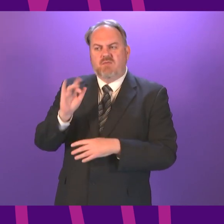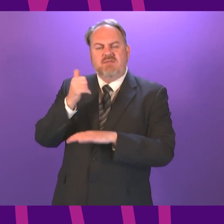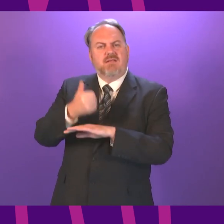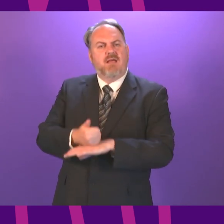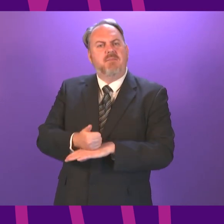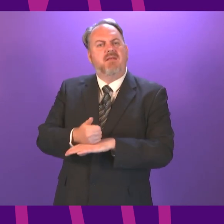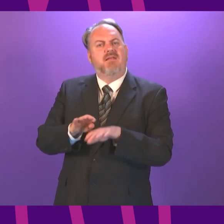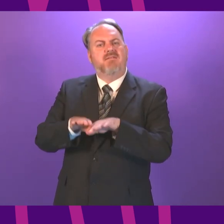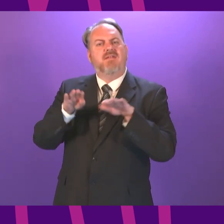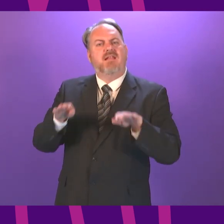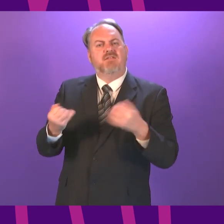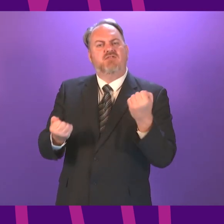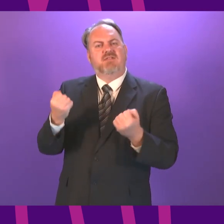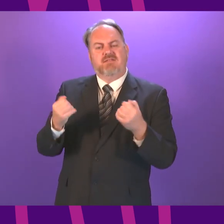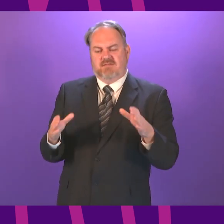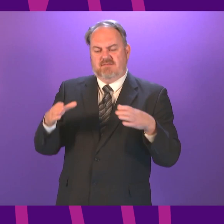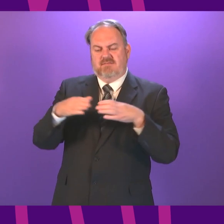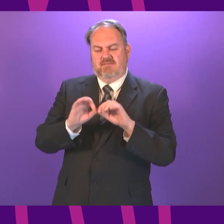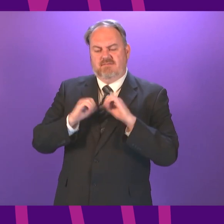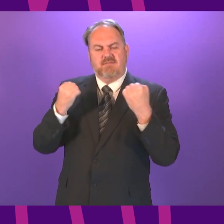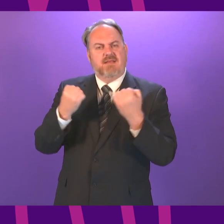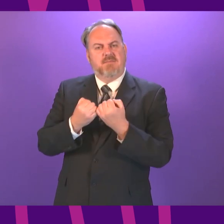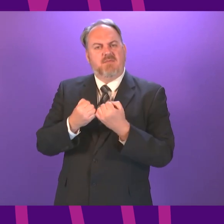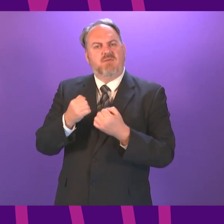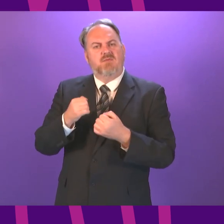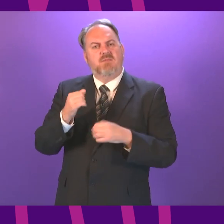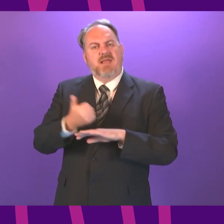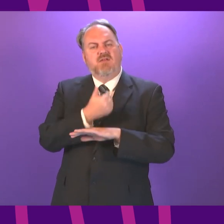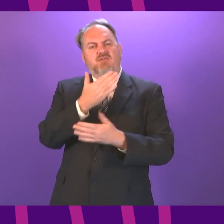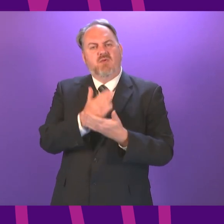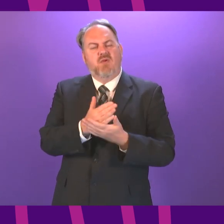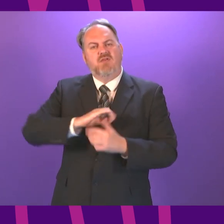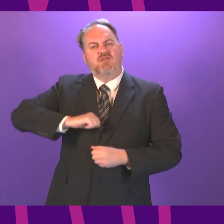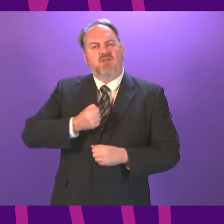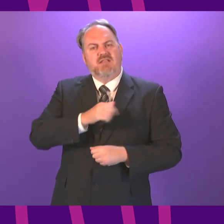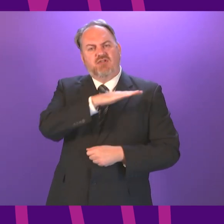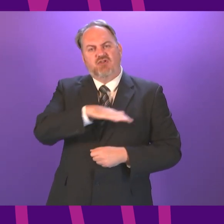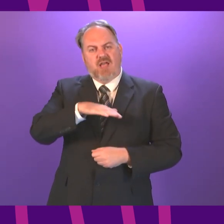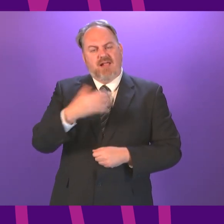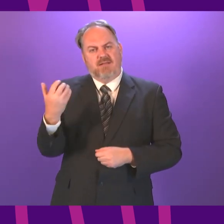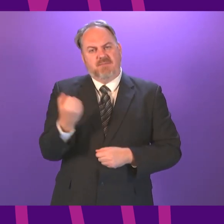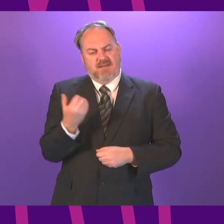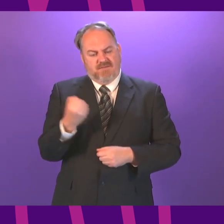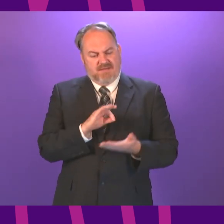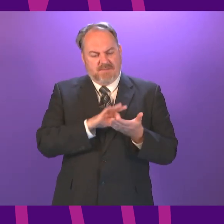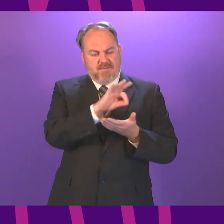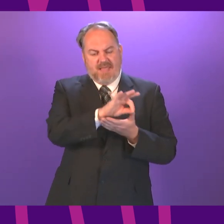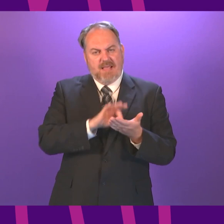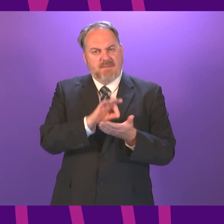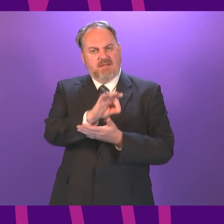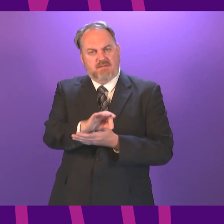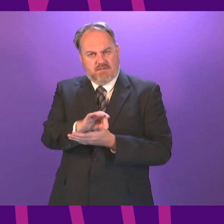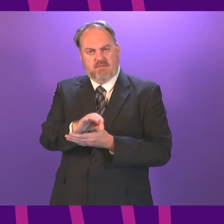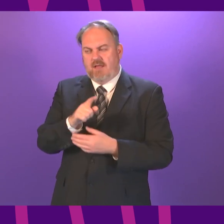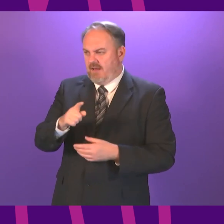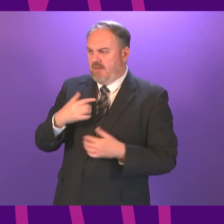its report which included a call for the expansion of the Scottish child payment so I welcome the work in this area already underway and coming